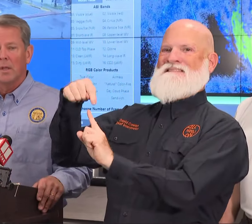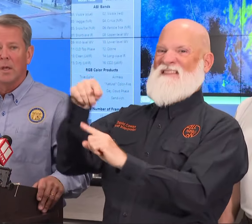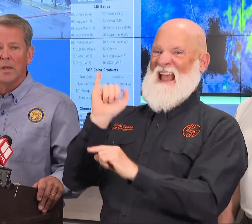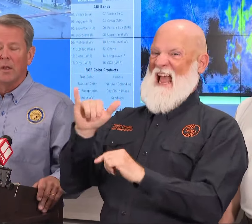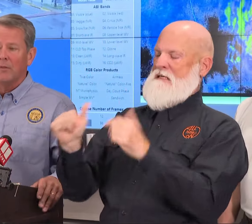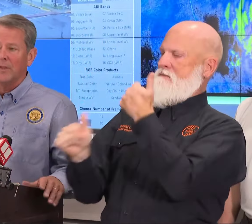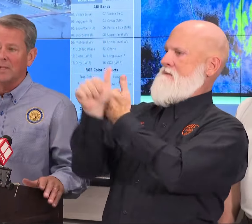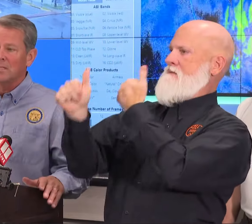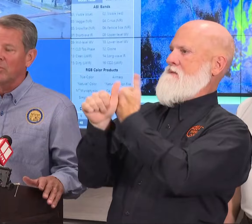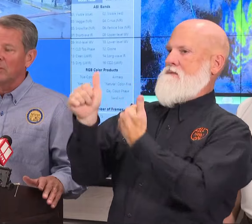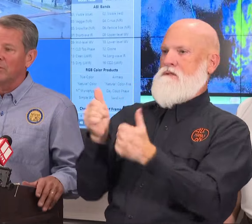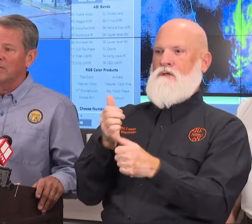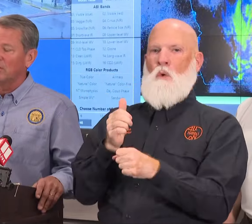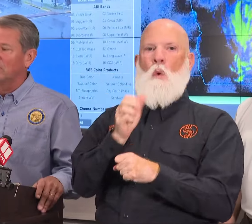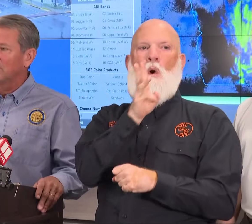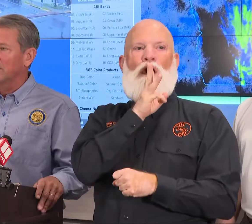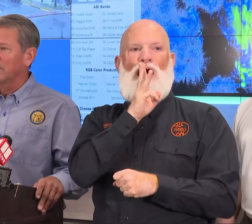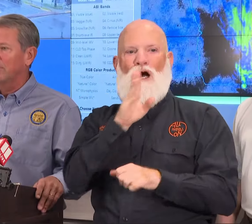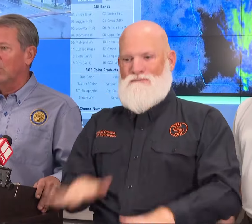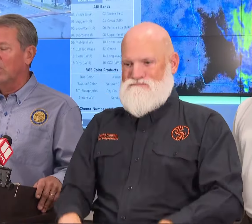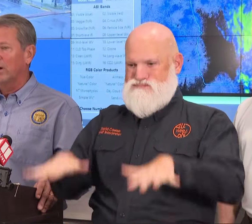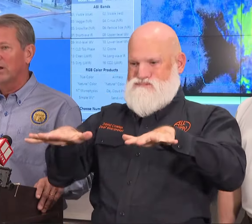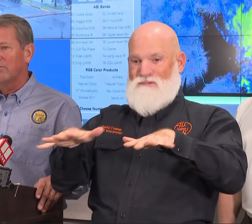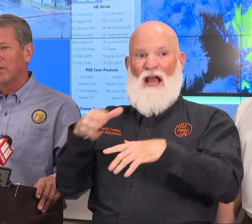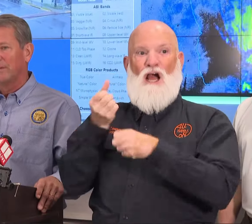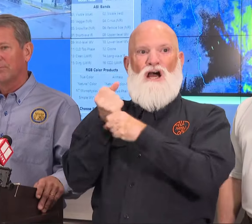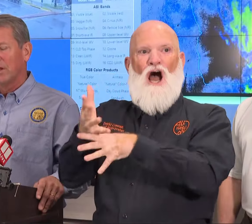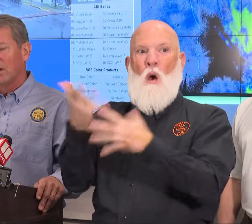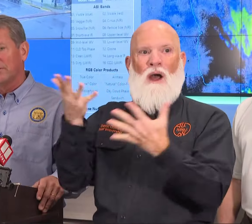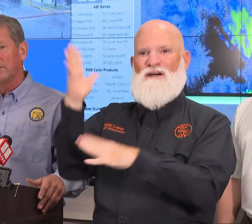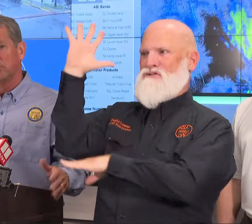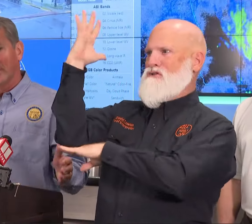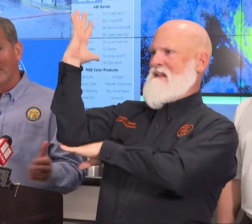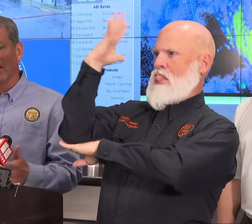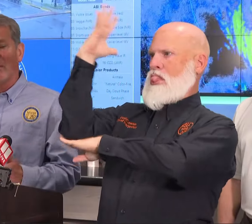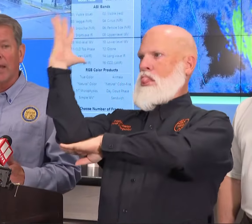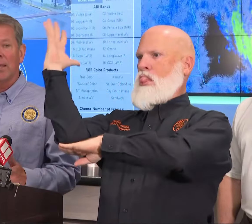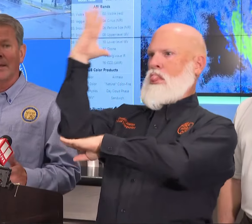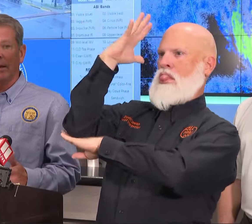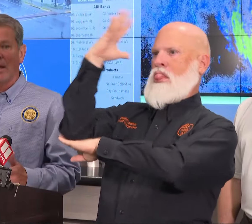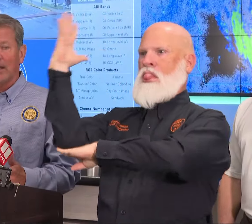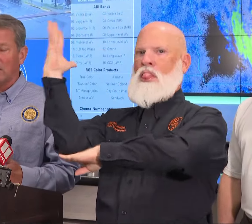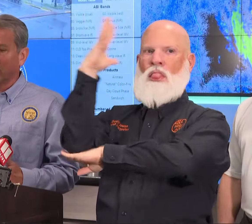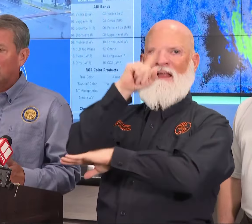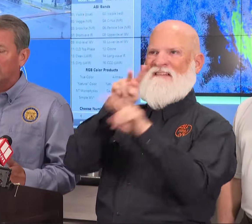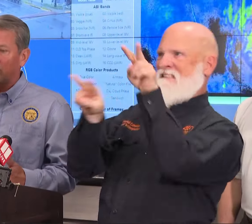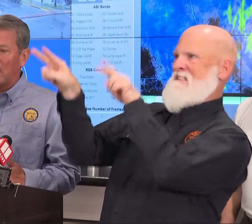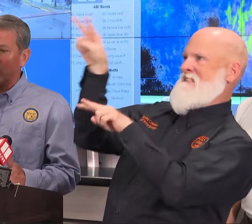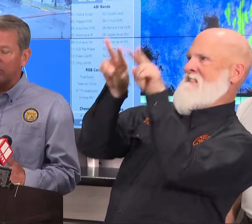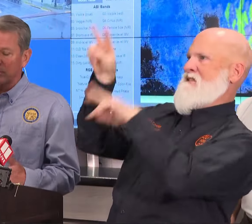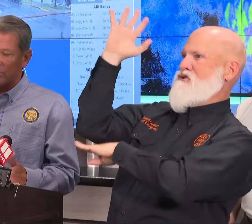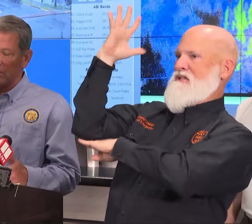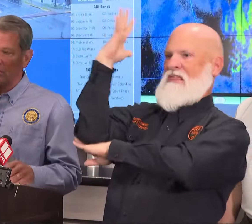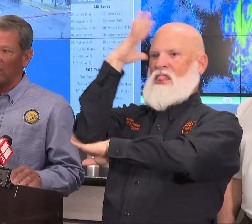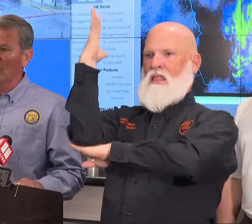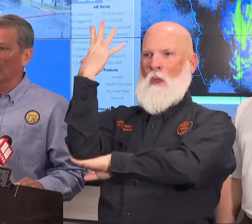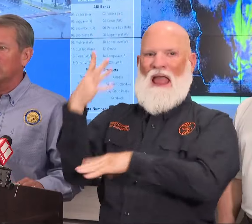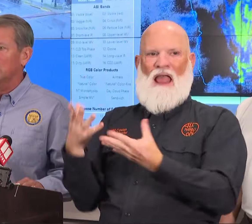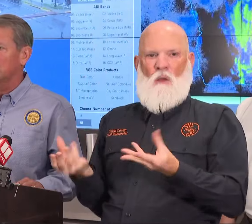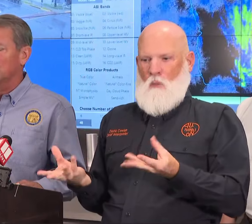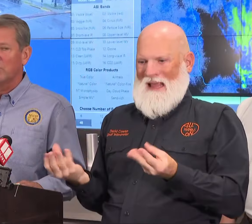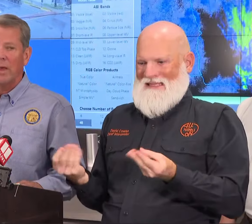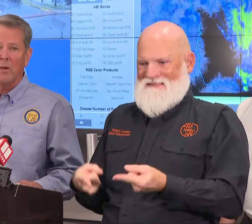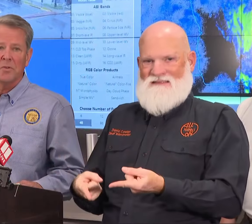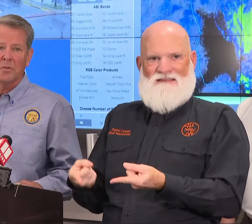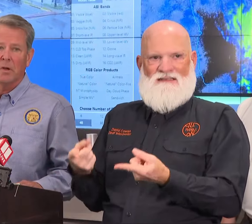and other things that people need to be very aware of. But hopefully if we can get back in today, and I know our power crews, know Kim